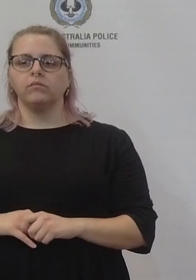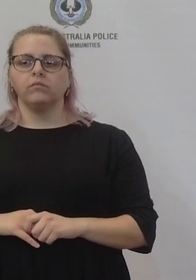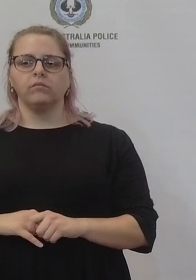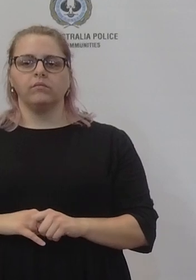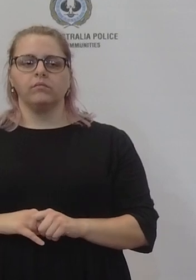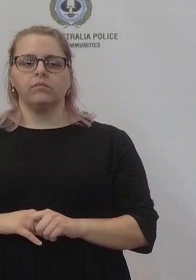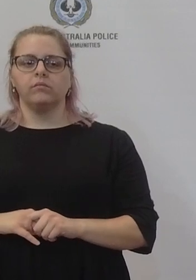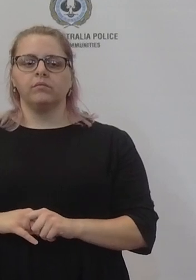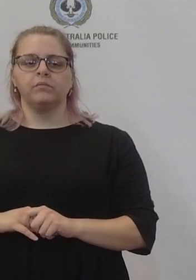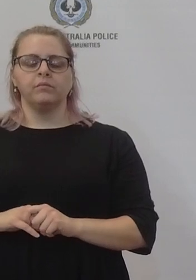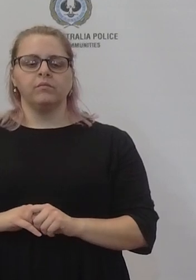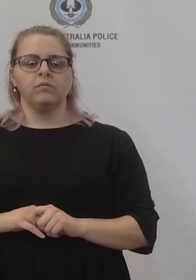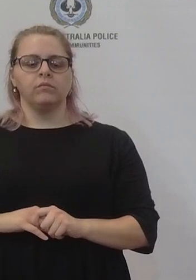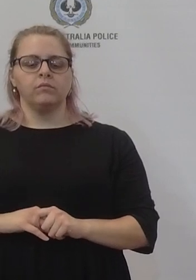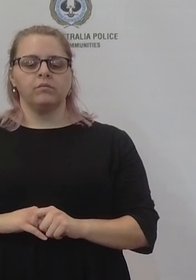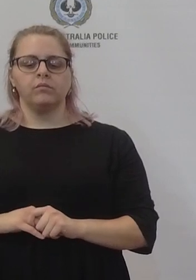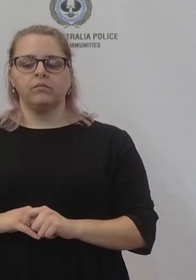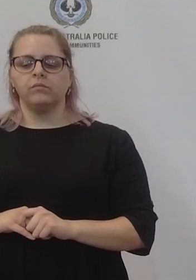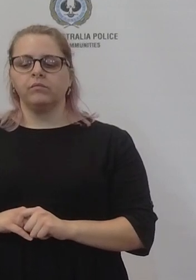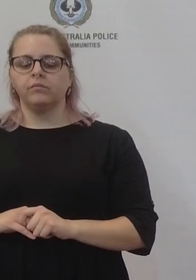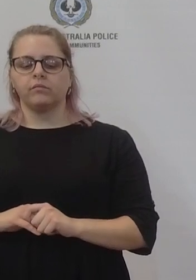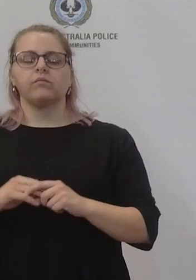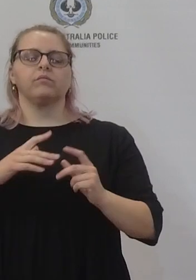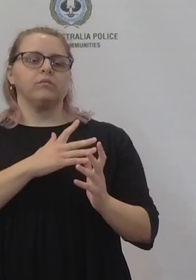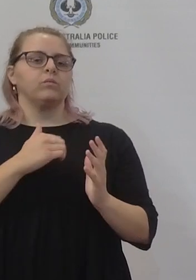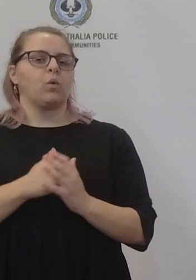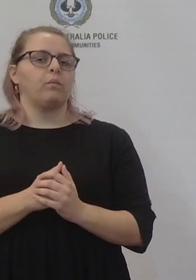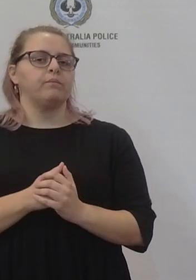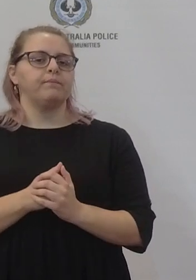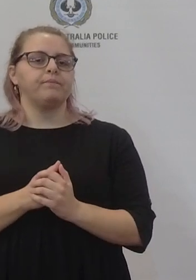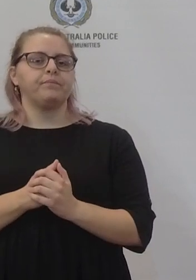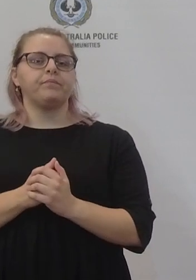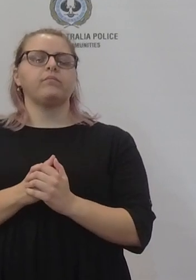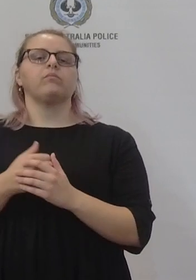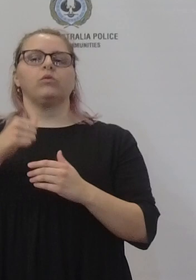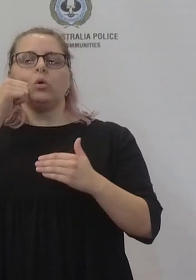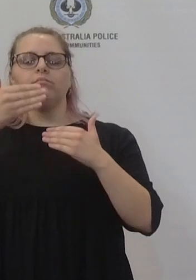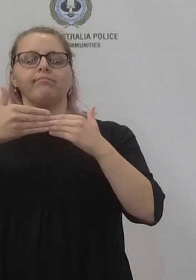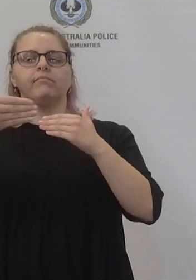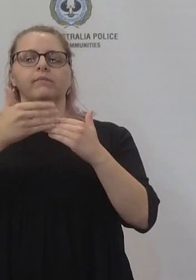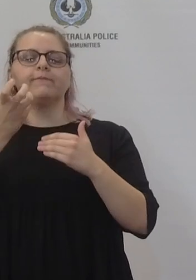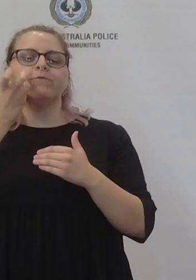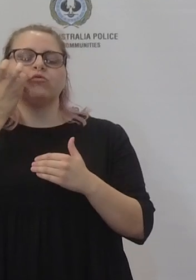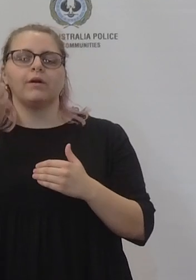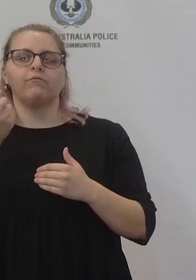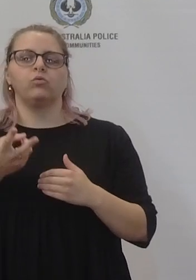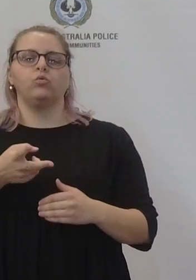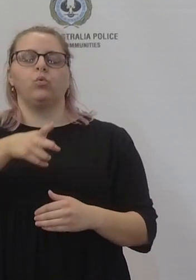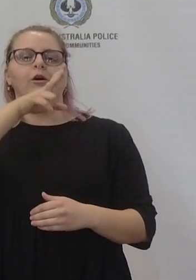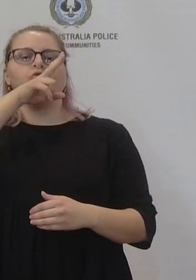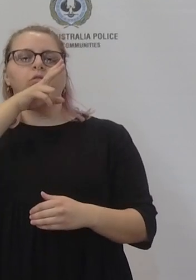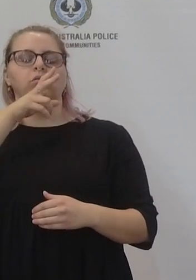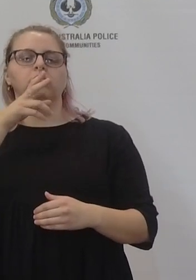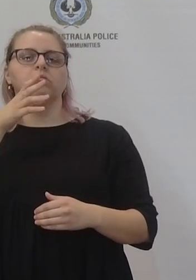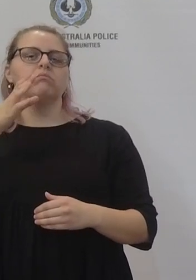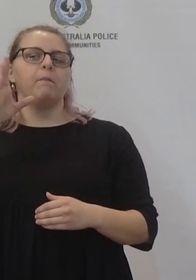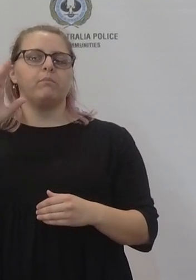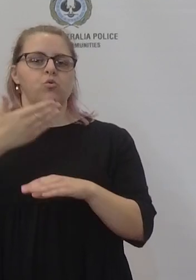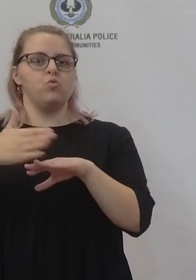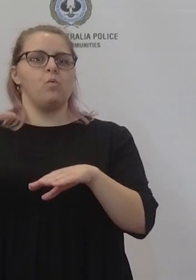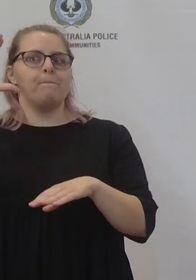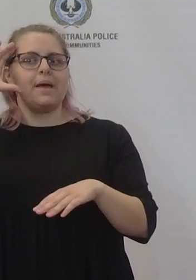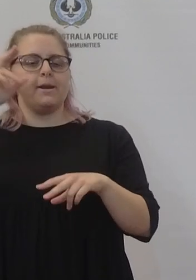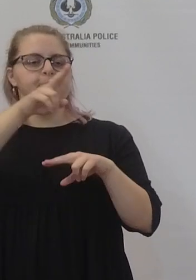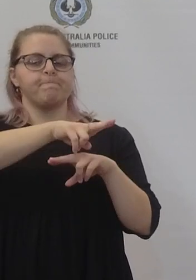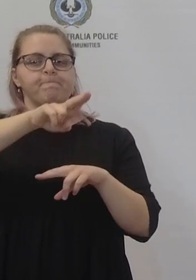publicly people know that there's a 200 bed um and that we're working at that uh and just to say and this is